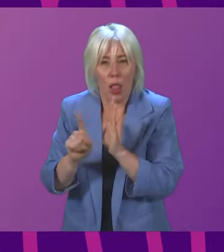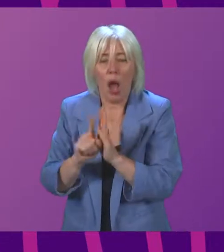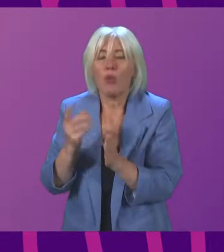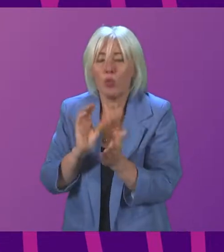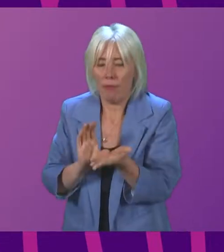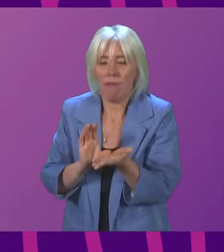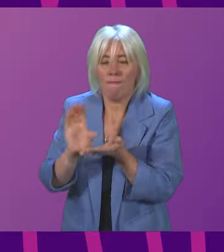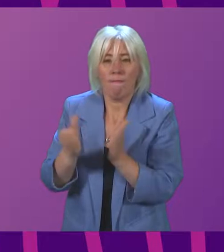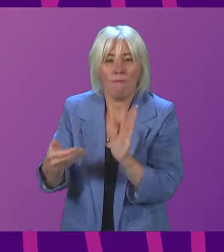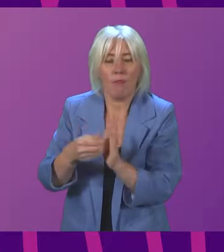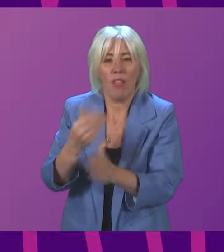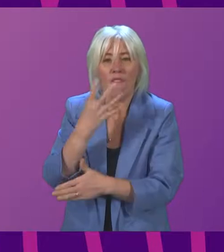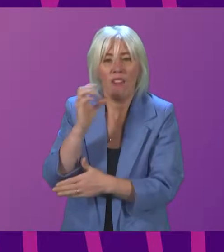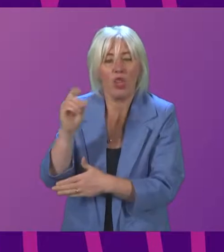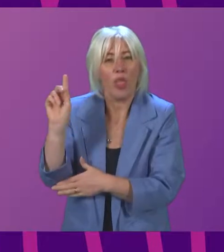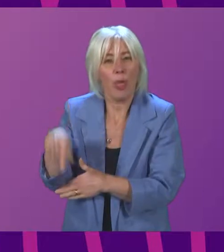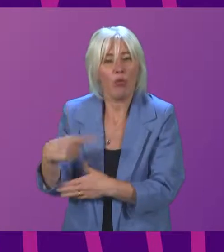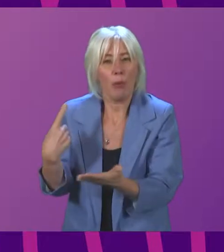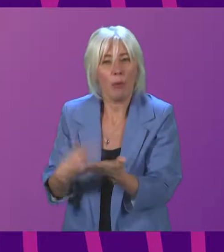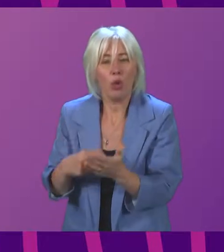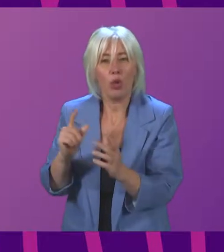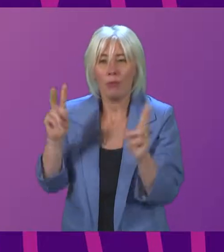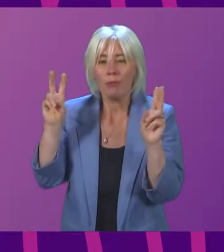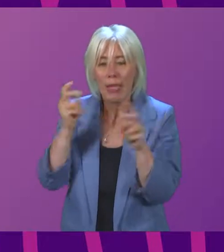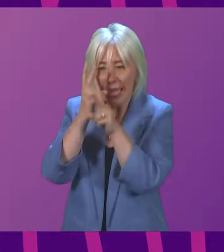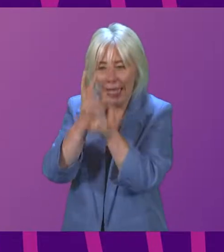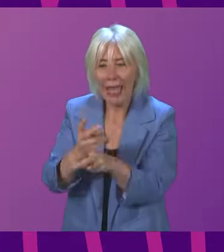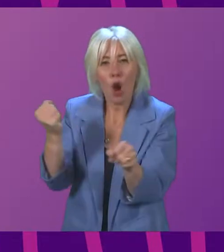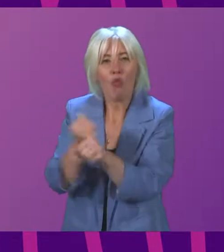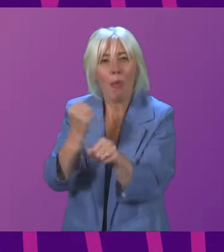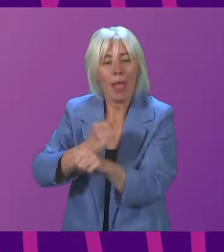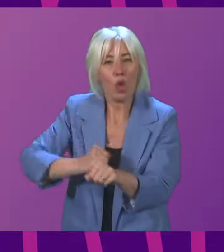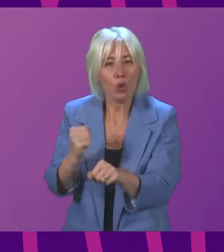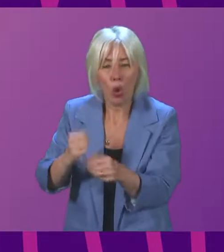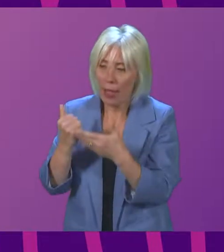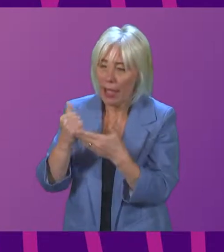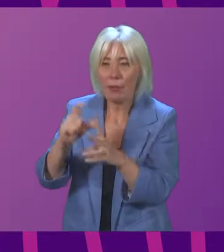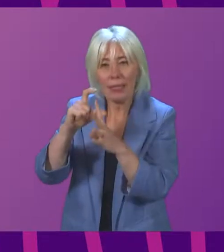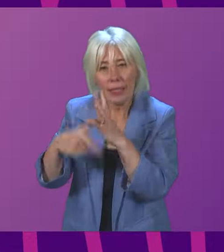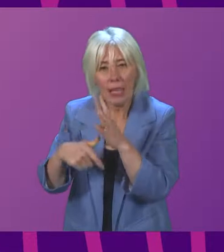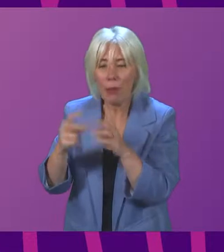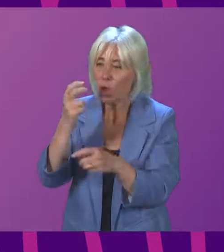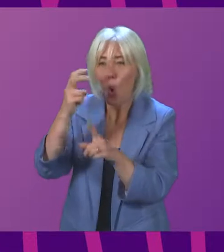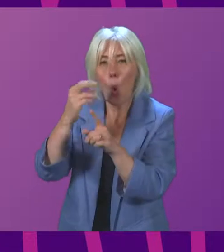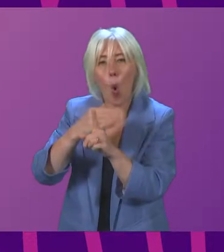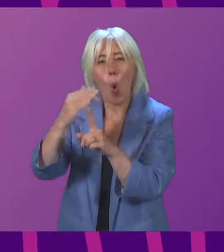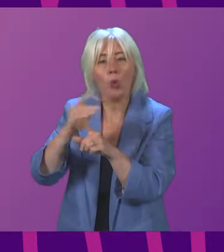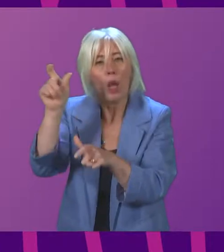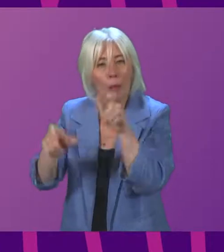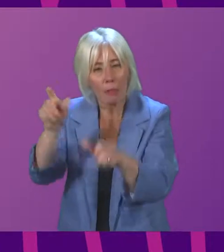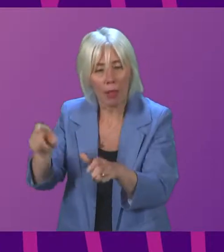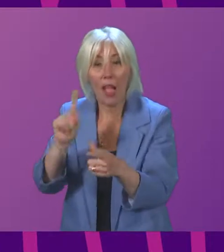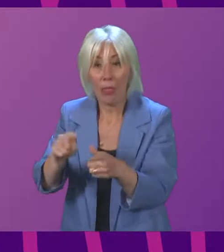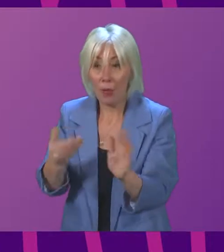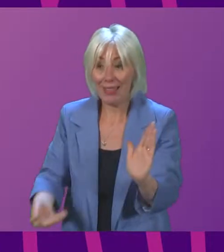funding of £500,000 to Care and Repair Scotland to help older and disabled people. This was in addition to the £1